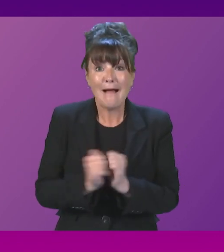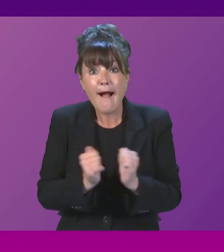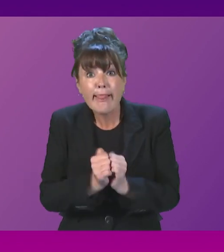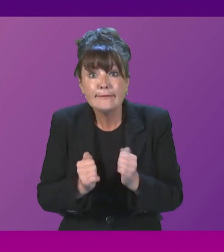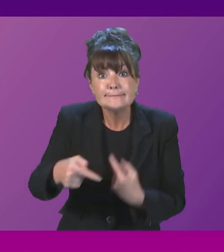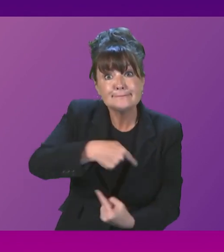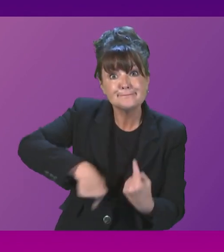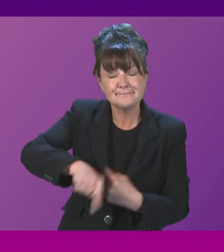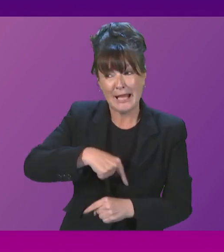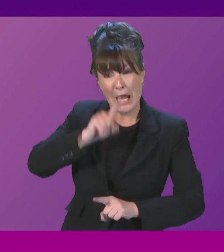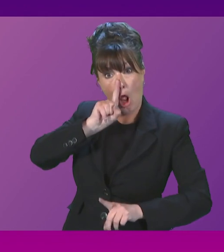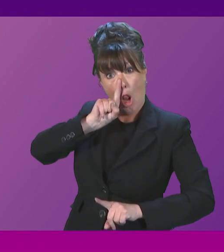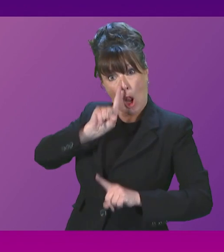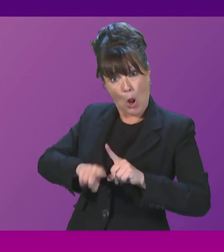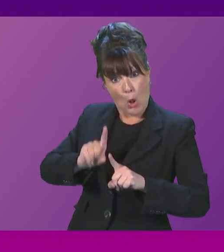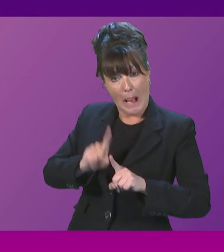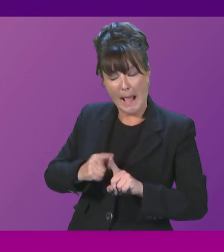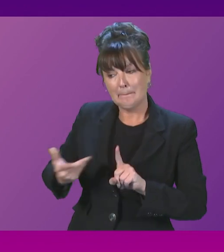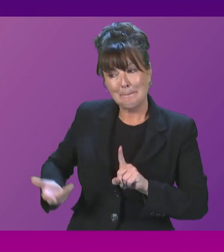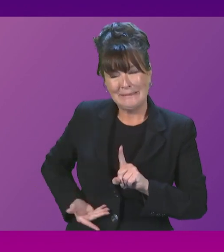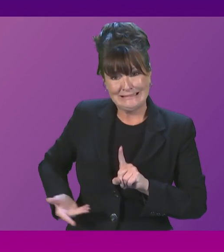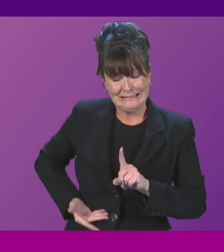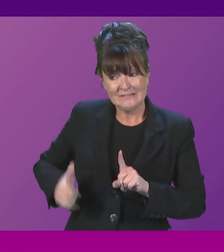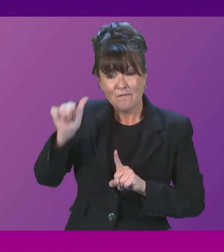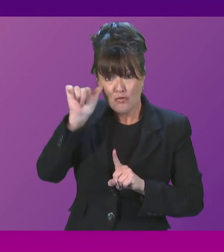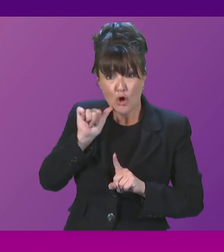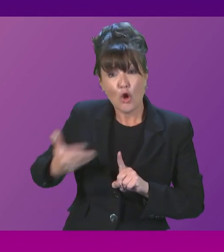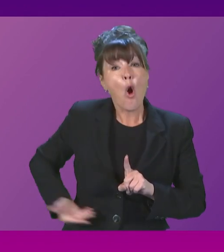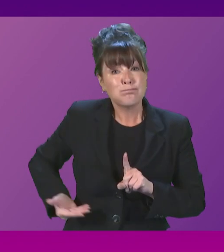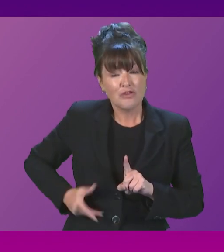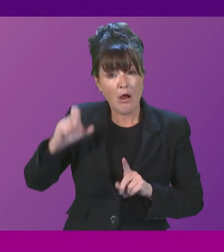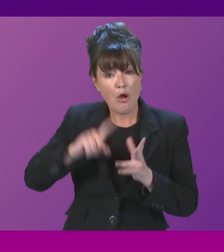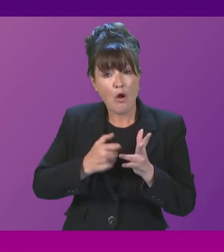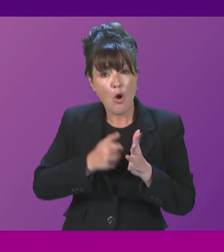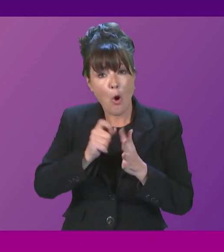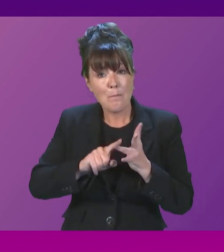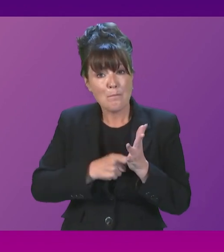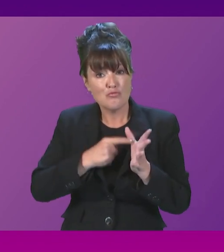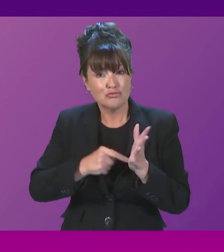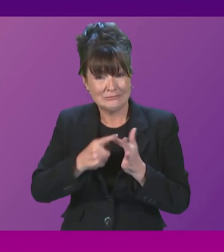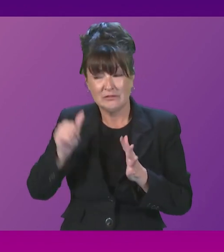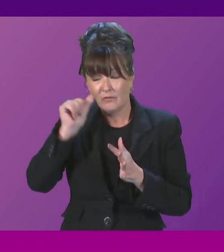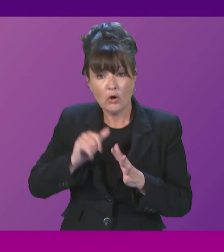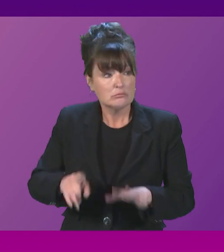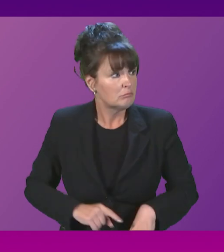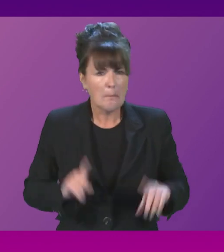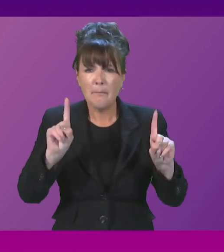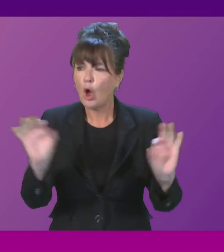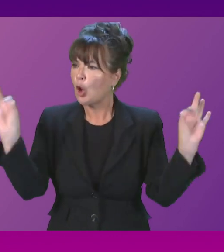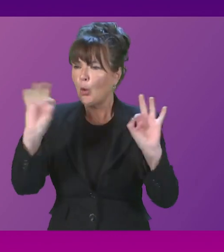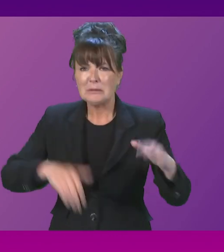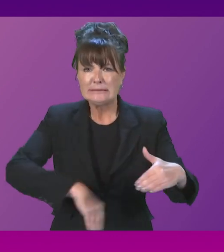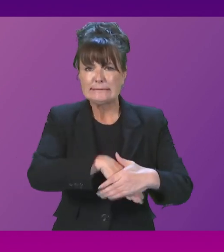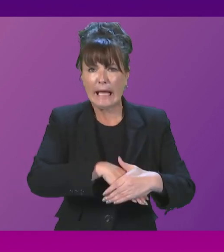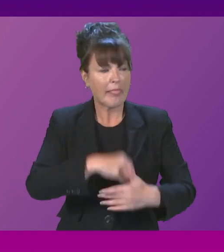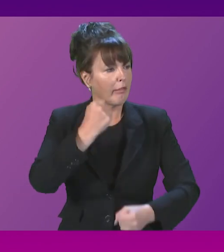looks like corporate fraud and there is a stench of political corruption. But nobody has been sacked. The government says nobody is responsible